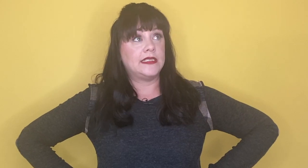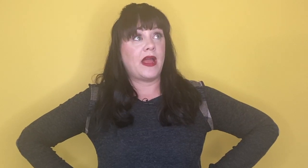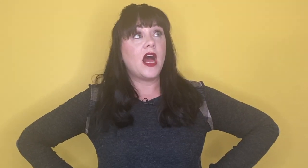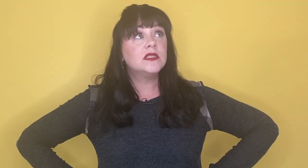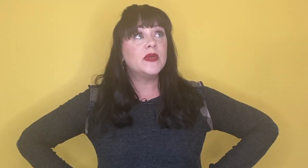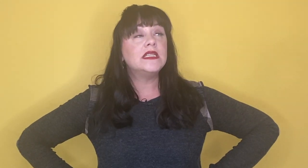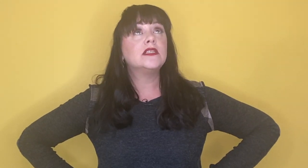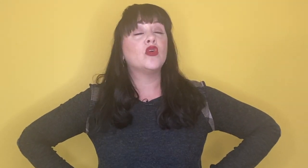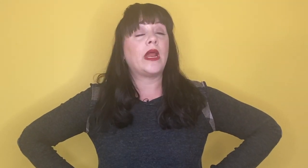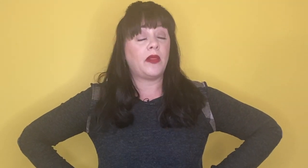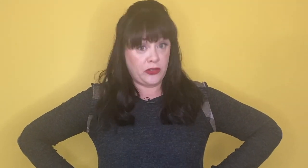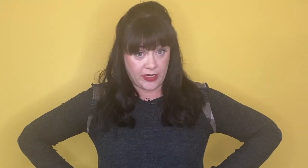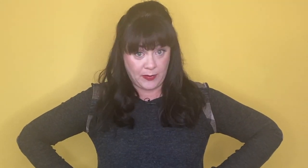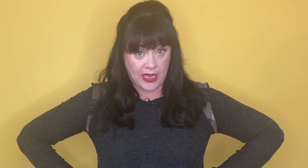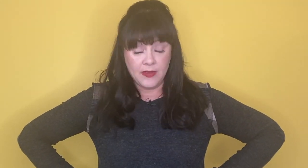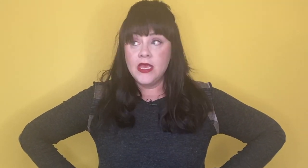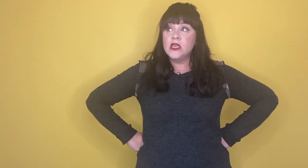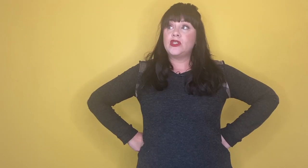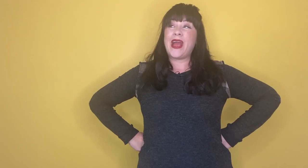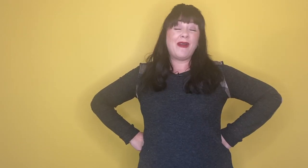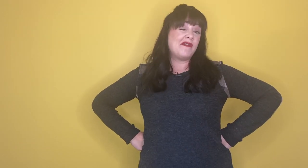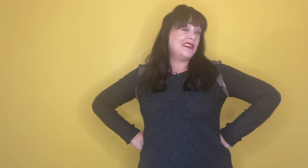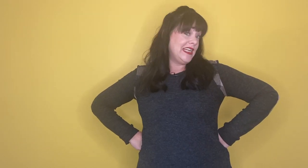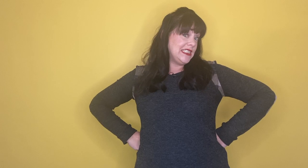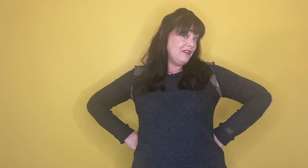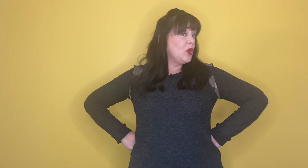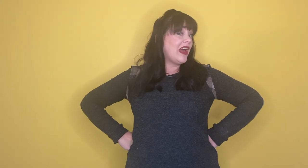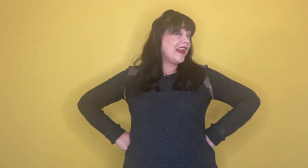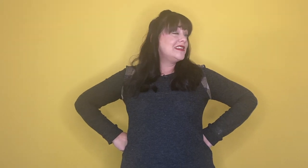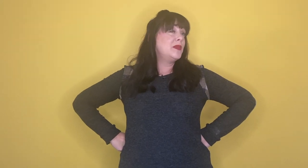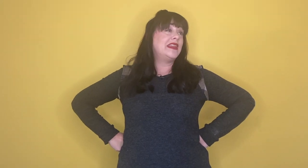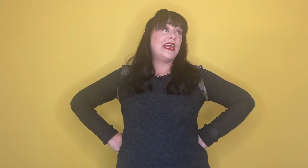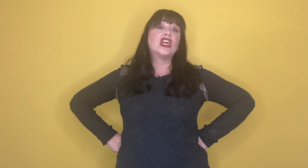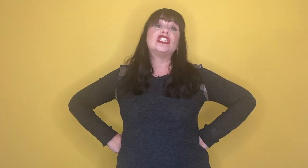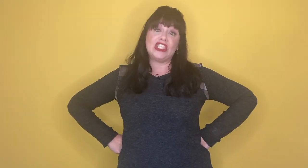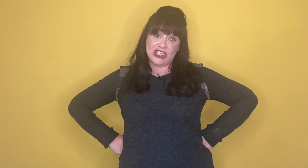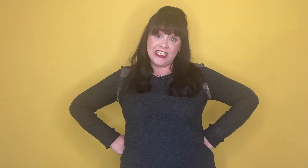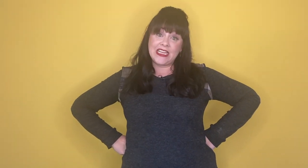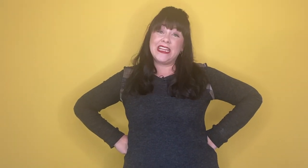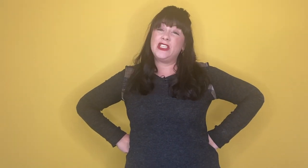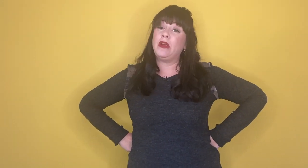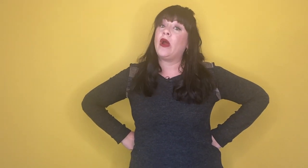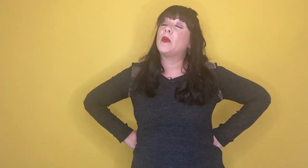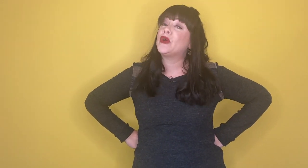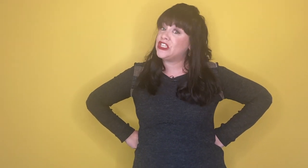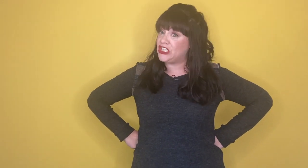my husband's grandmother's recipe. So I don't have a link to give you guys, but they are delicious and they do require precision.